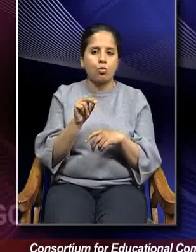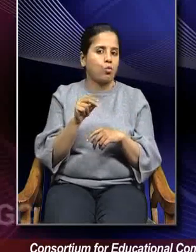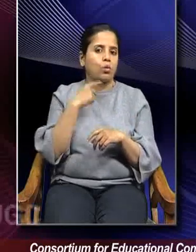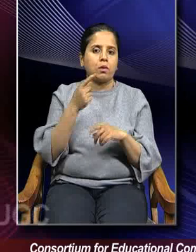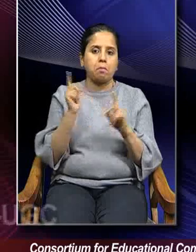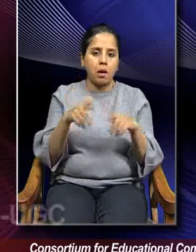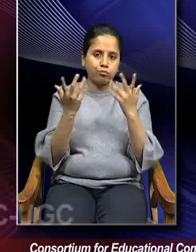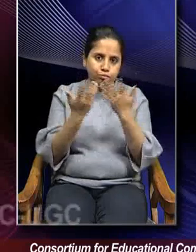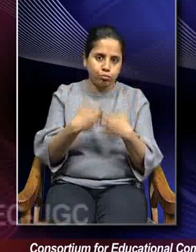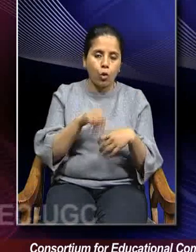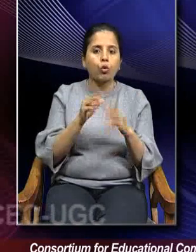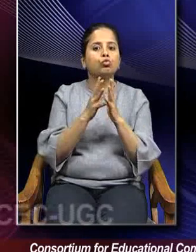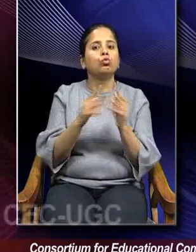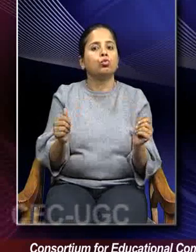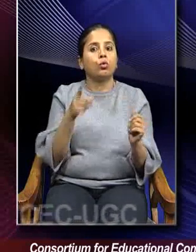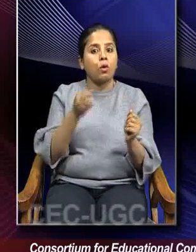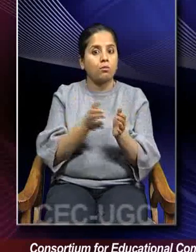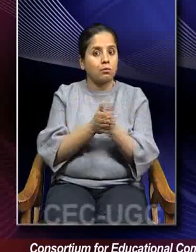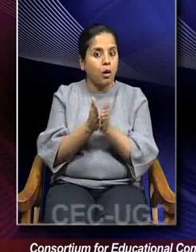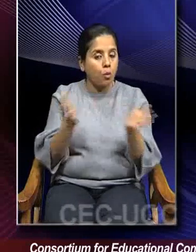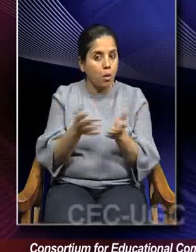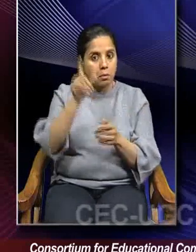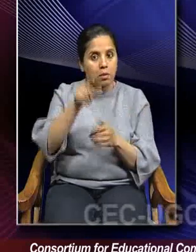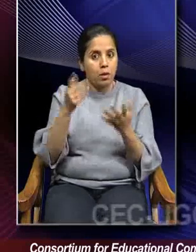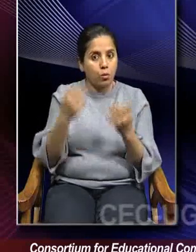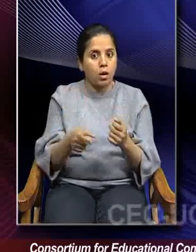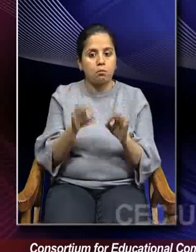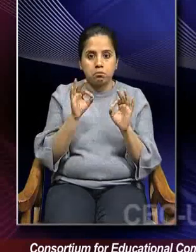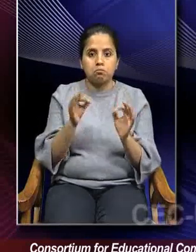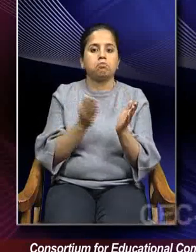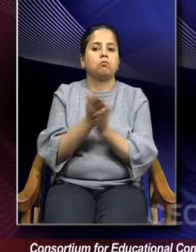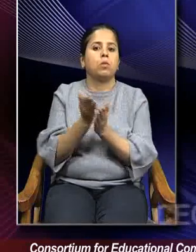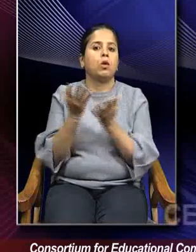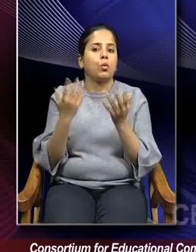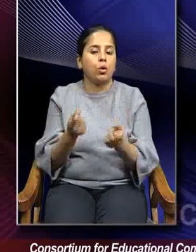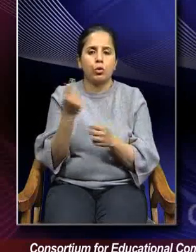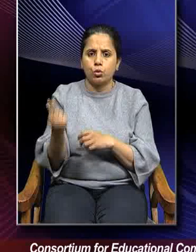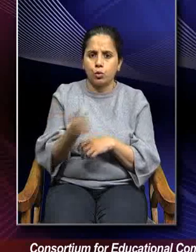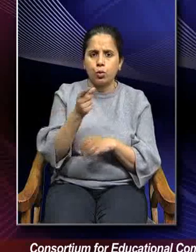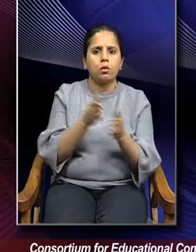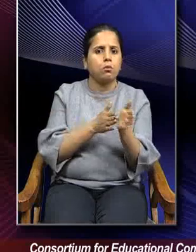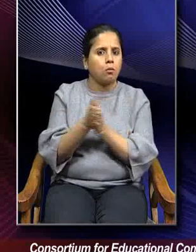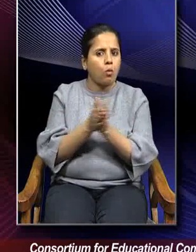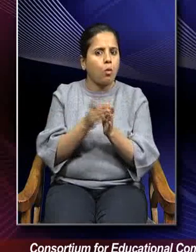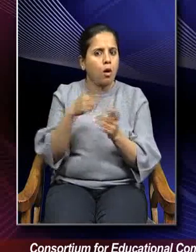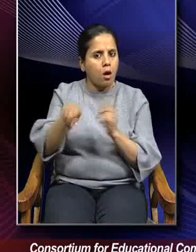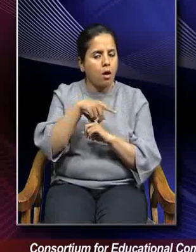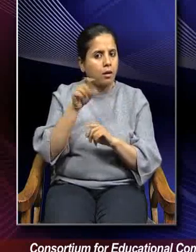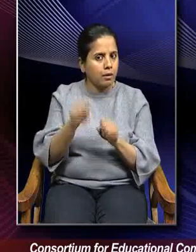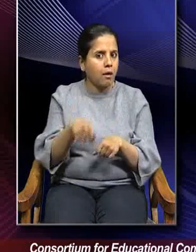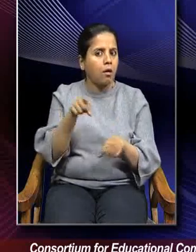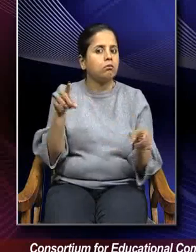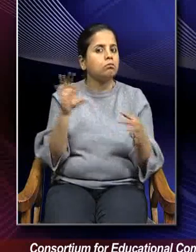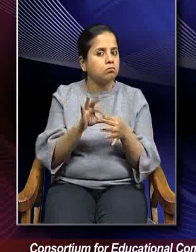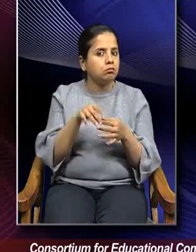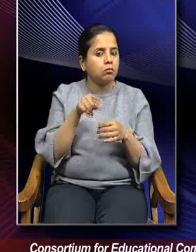solution if you really wish to motivate your employees in a proper manner. So use of motivation mix is also related